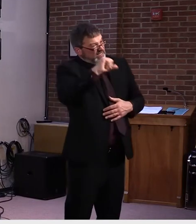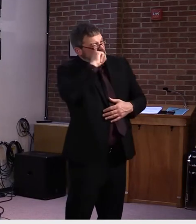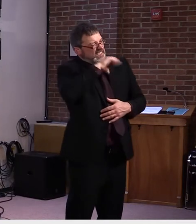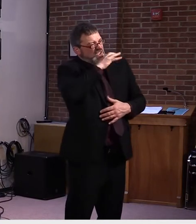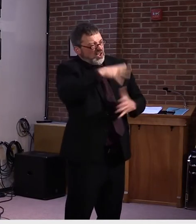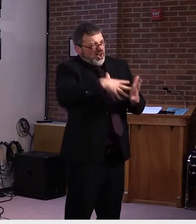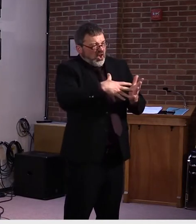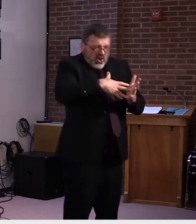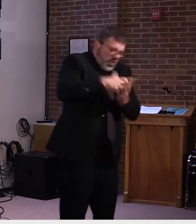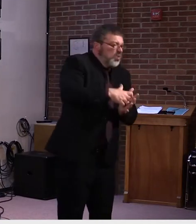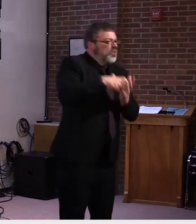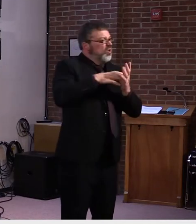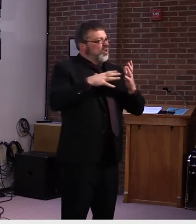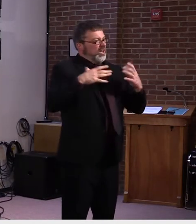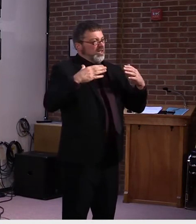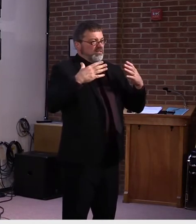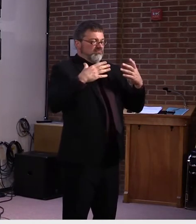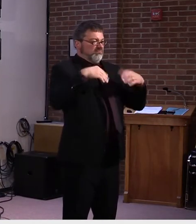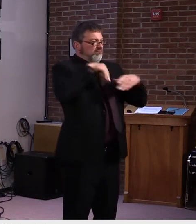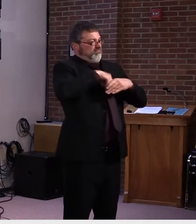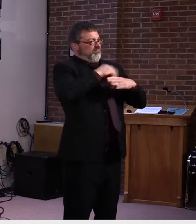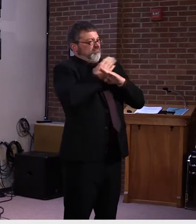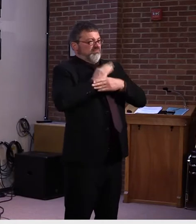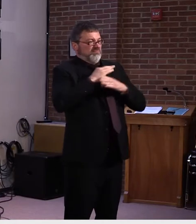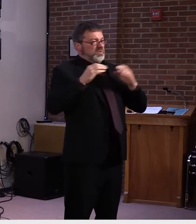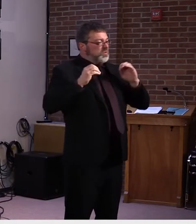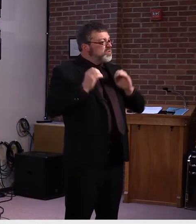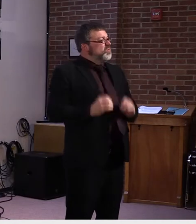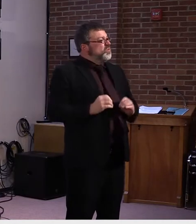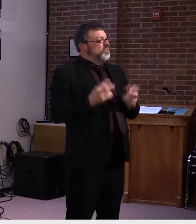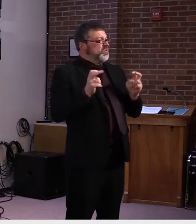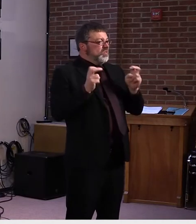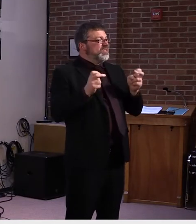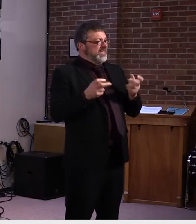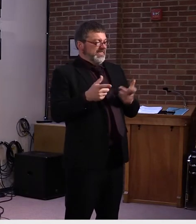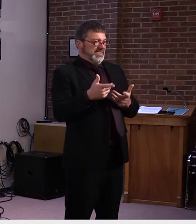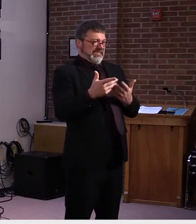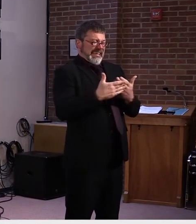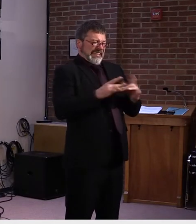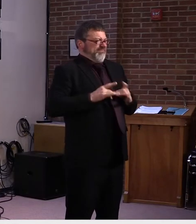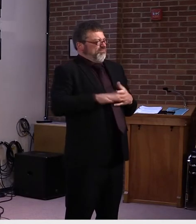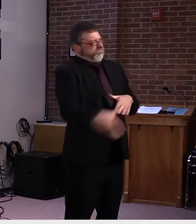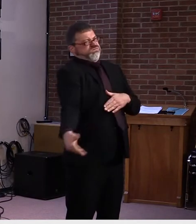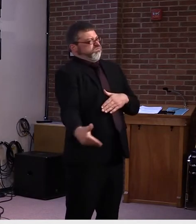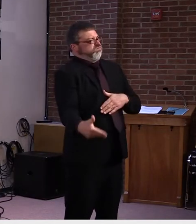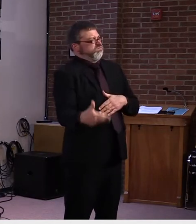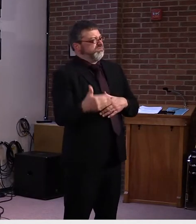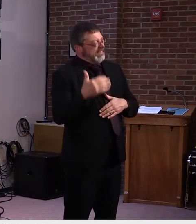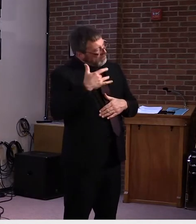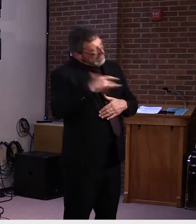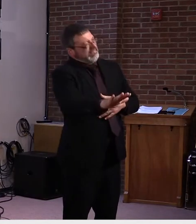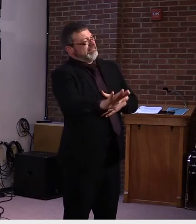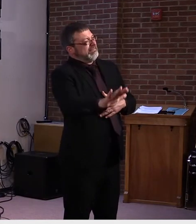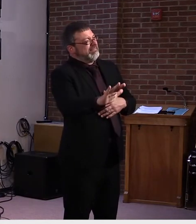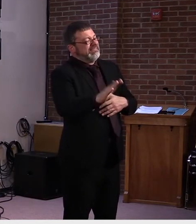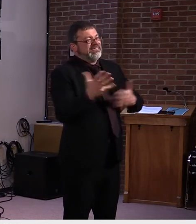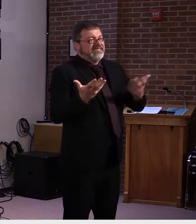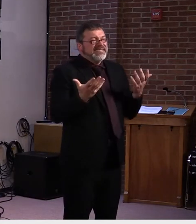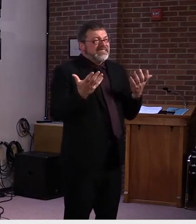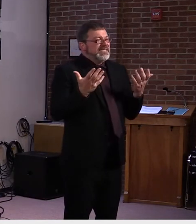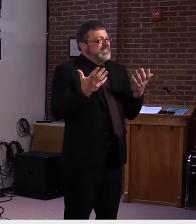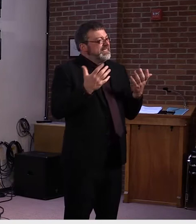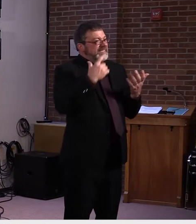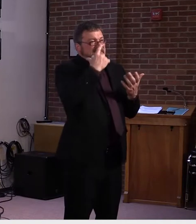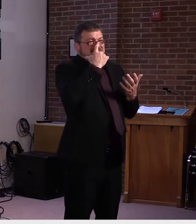age group that are, that are over, over 65.